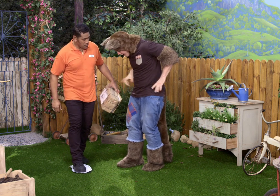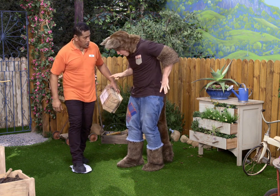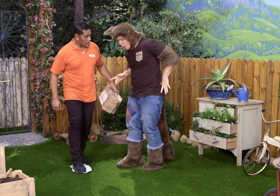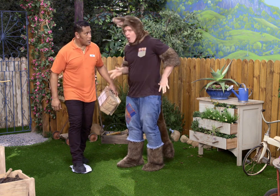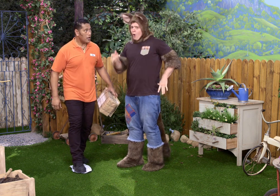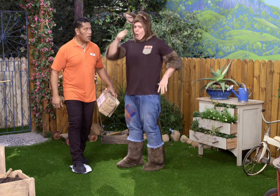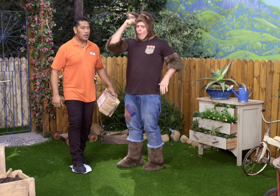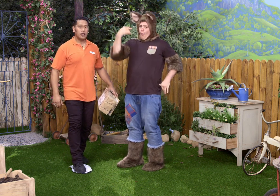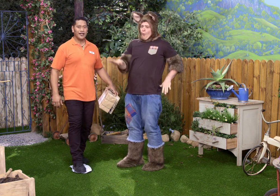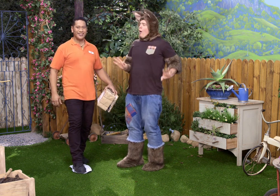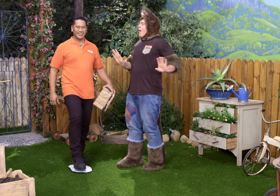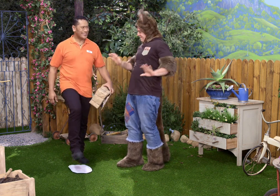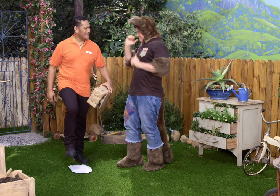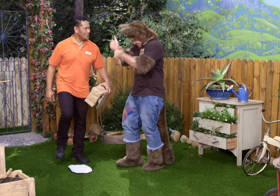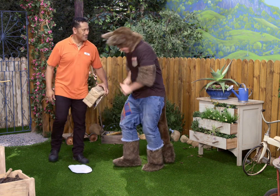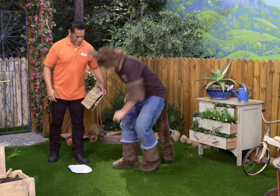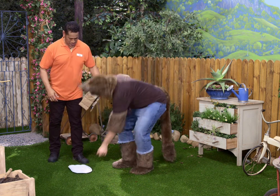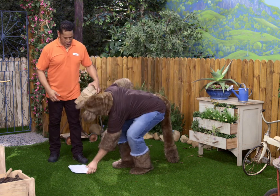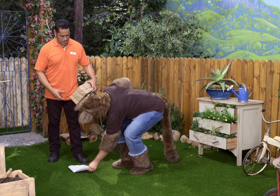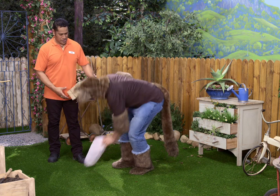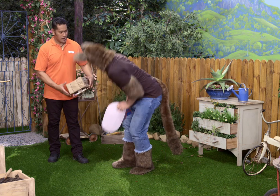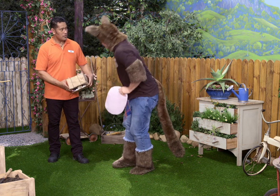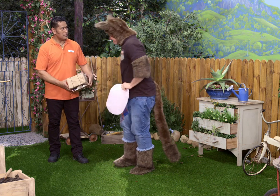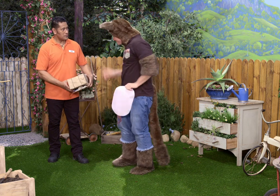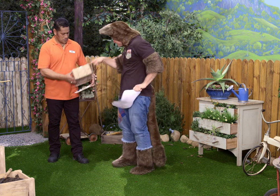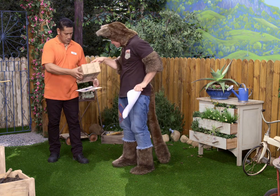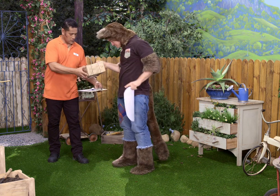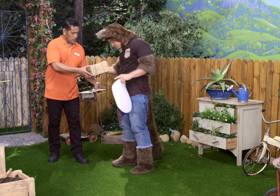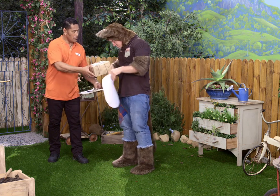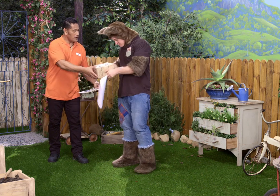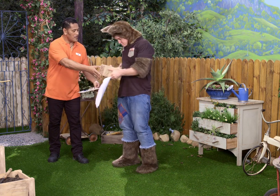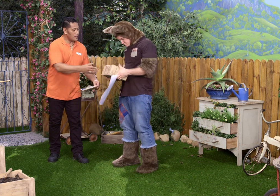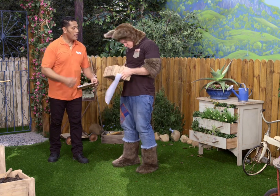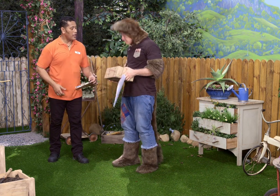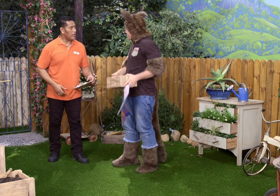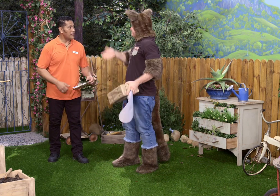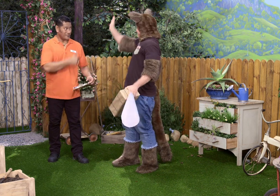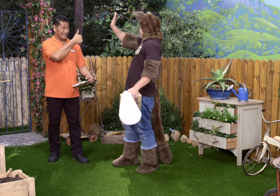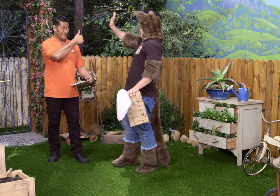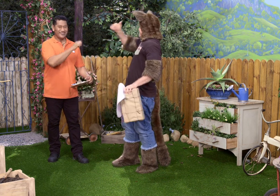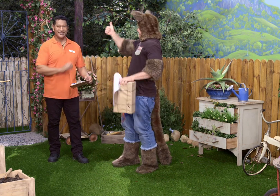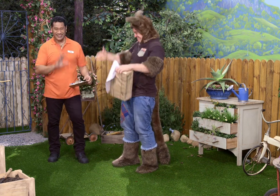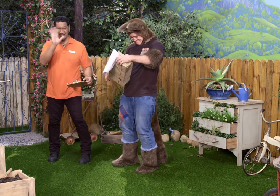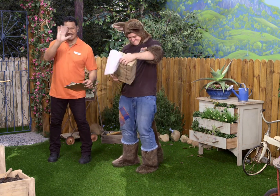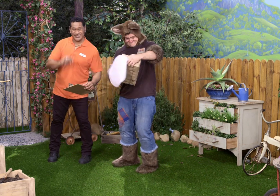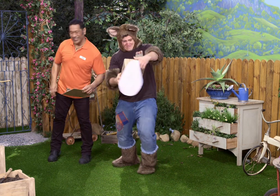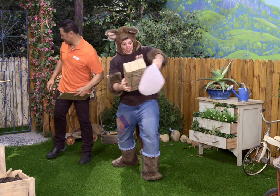Oh. Phew. Right. Great. Oh, that for me? Bye. Great.